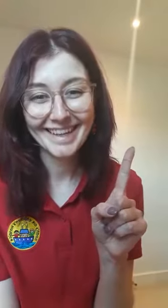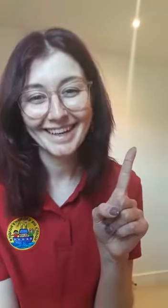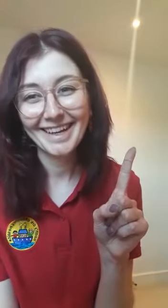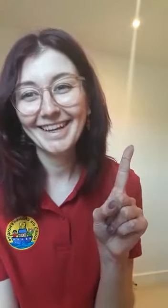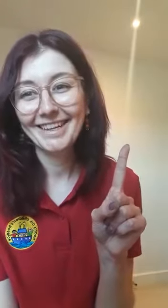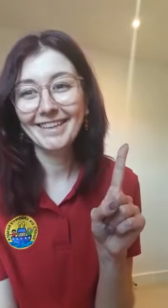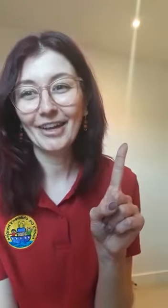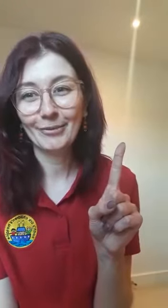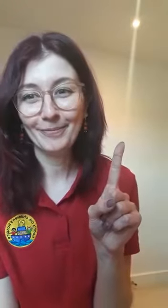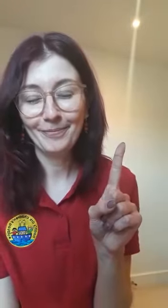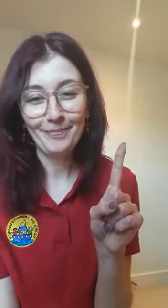So.